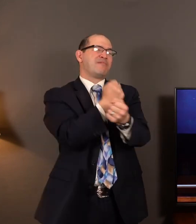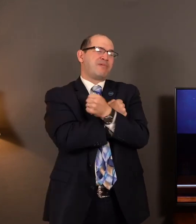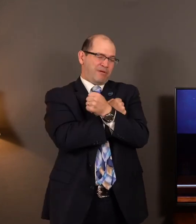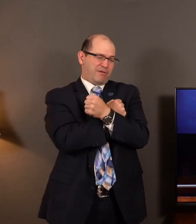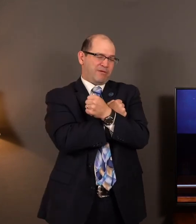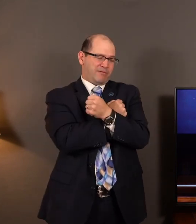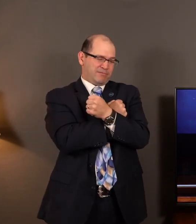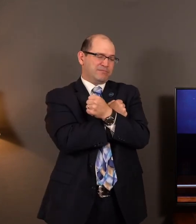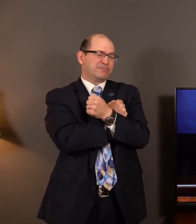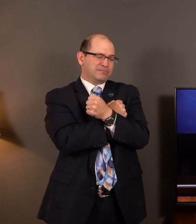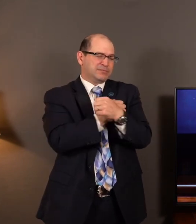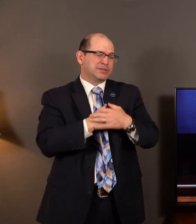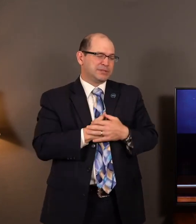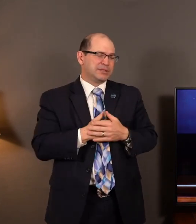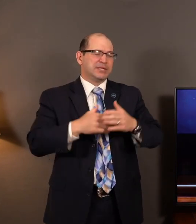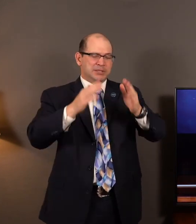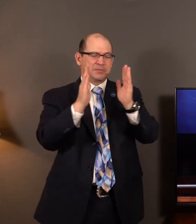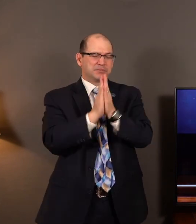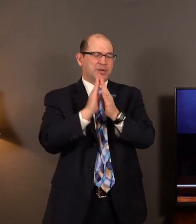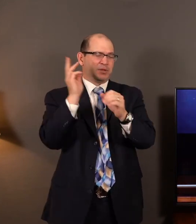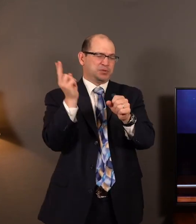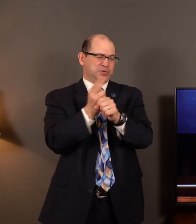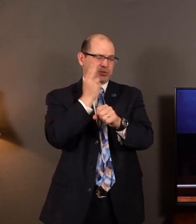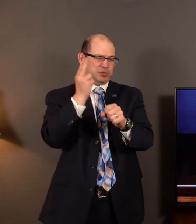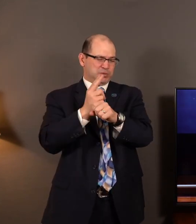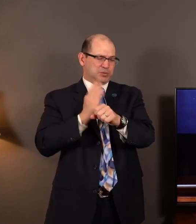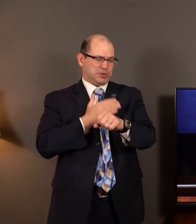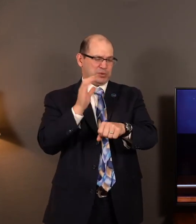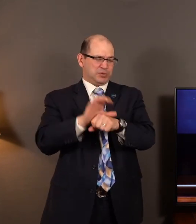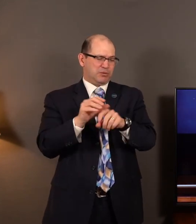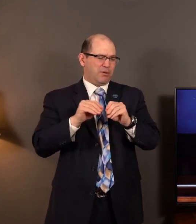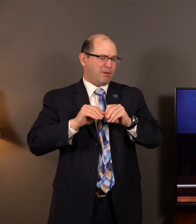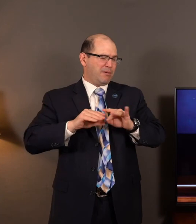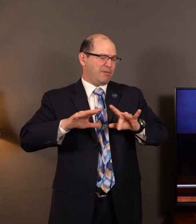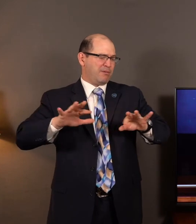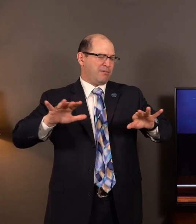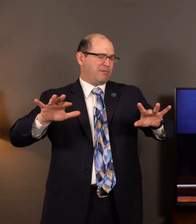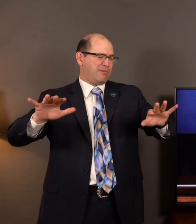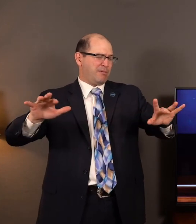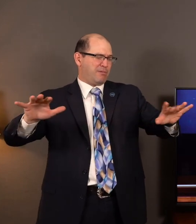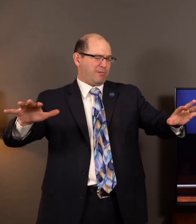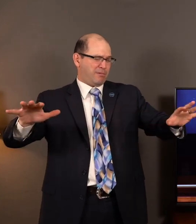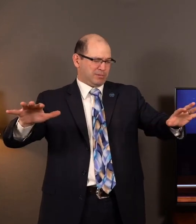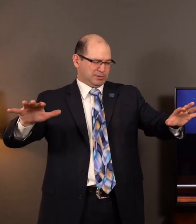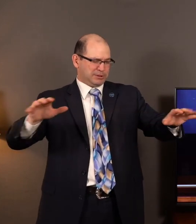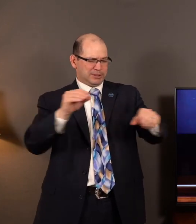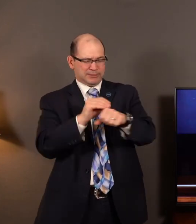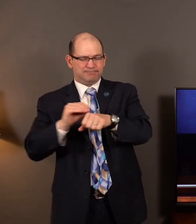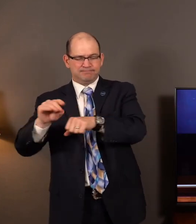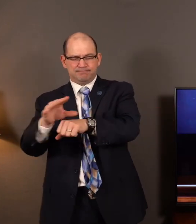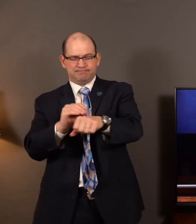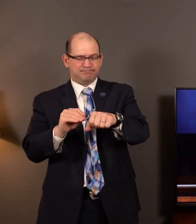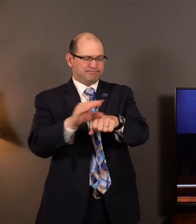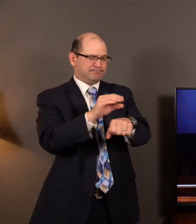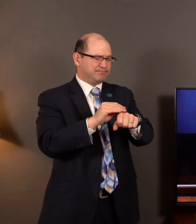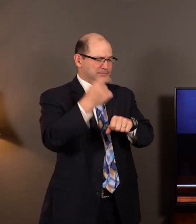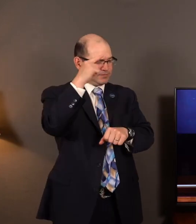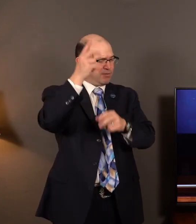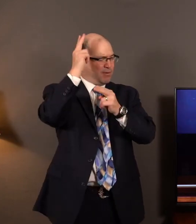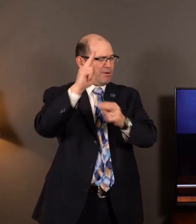Christ. I pray that You would use our church and our area to make a difference this week for Your honor and